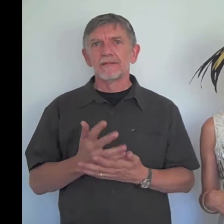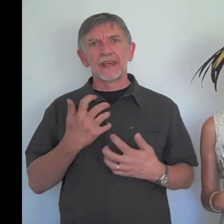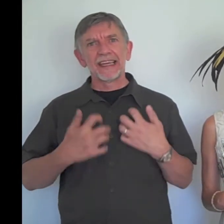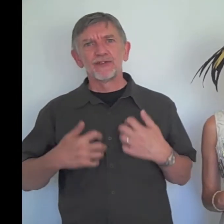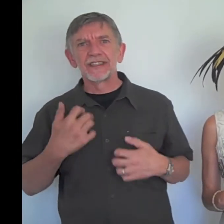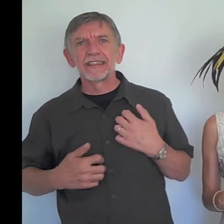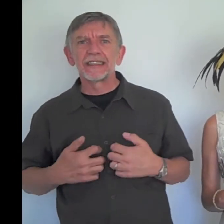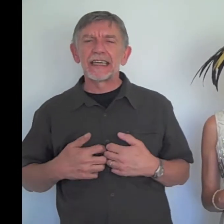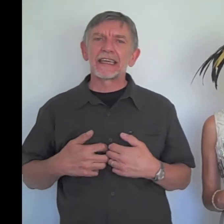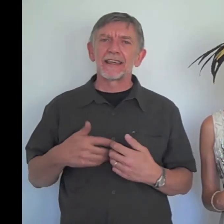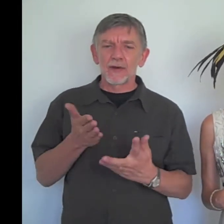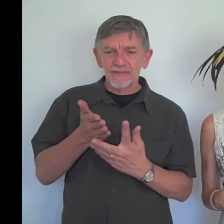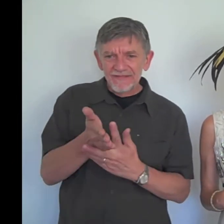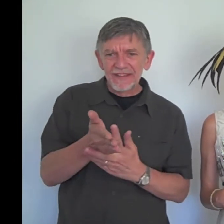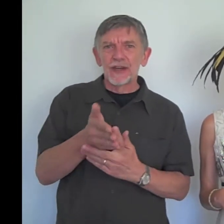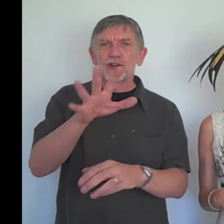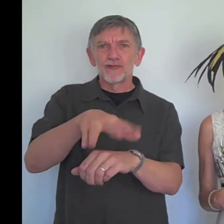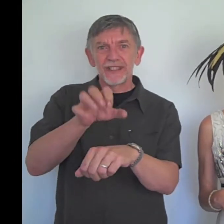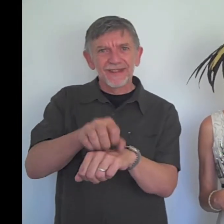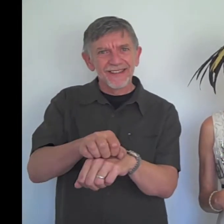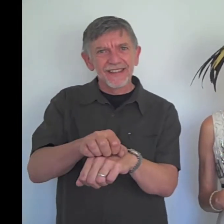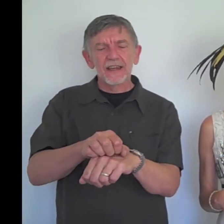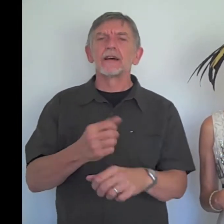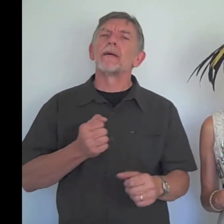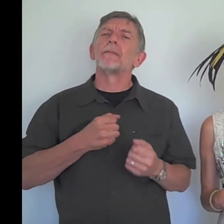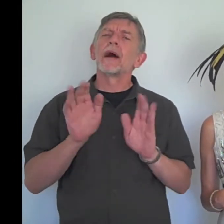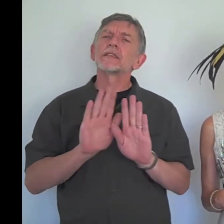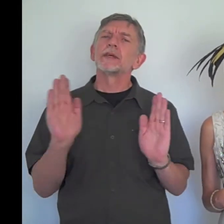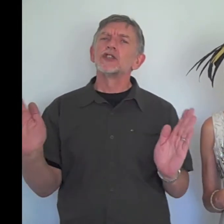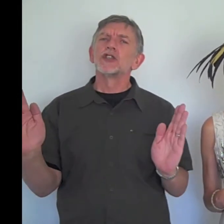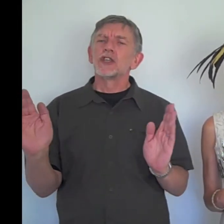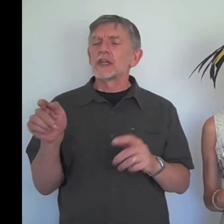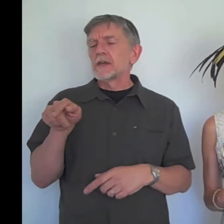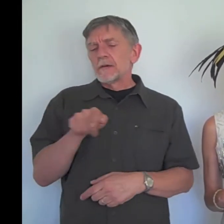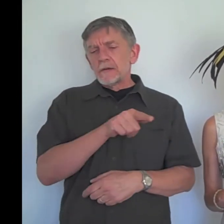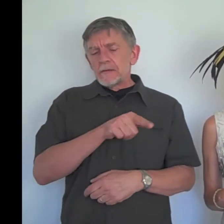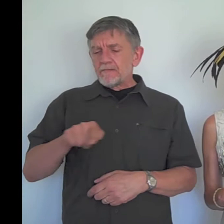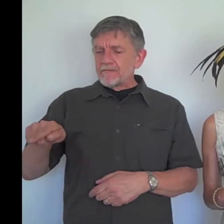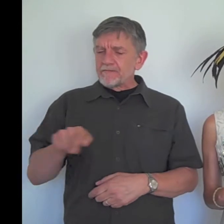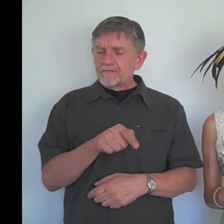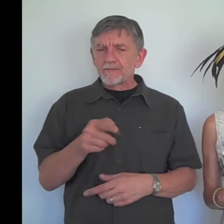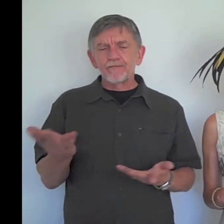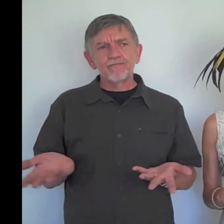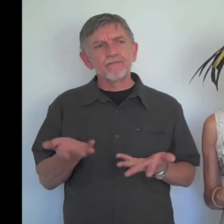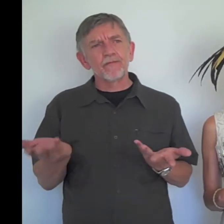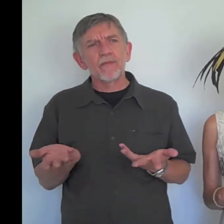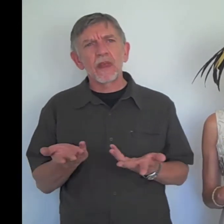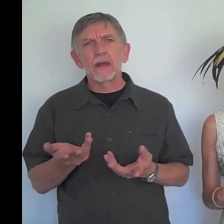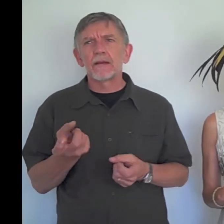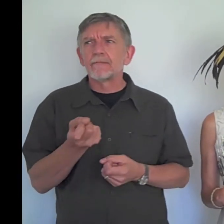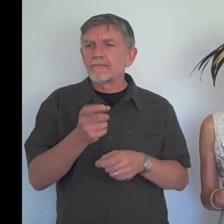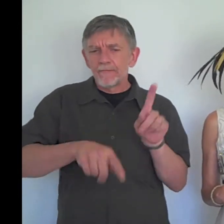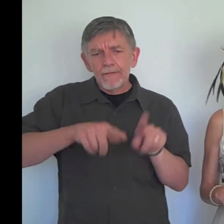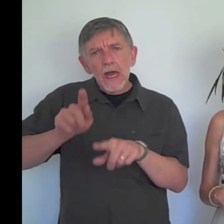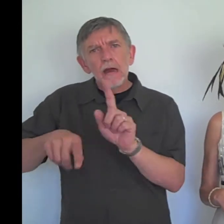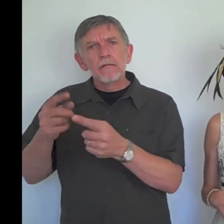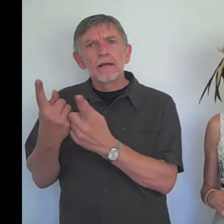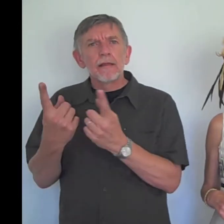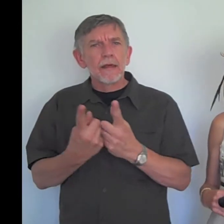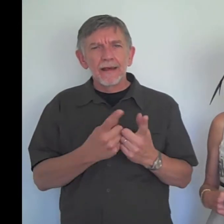runs into Christmas. My exhibition is of varied themes and I'm not going to tell you what